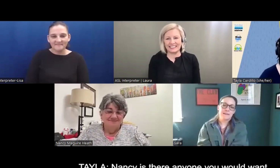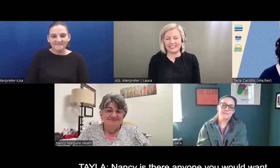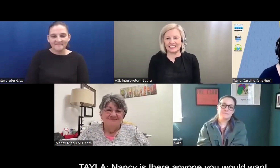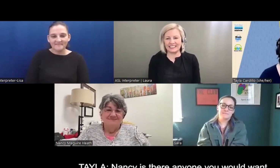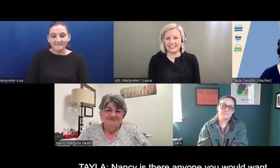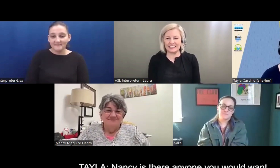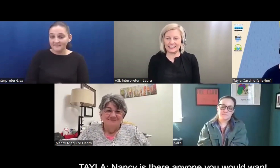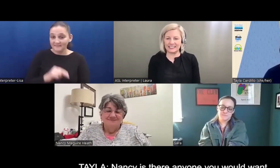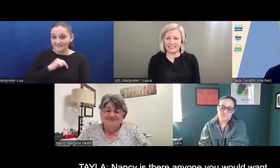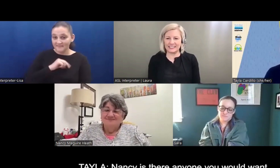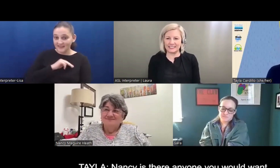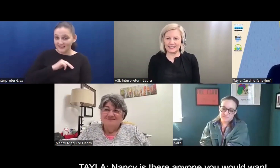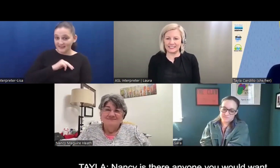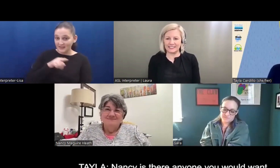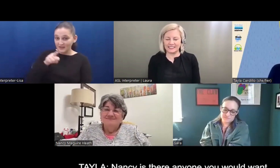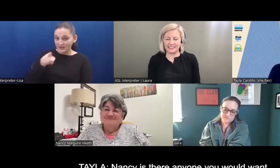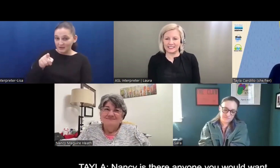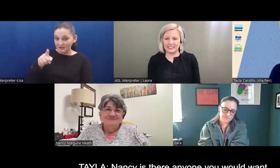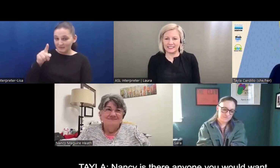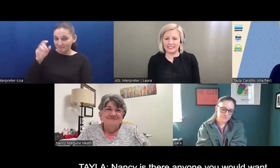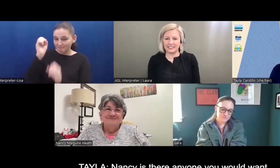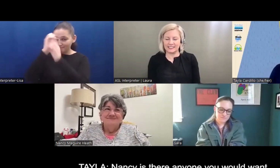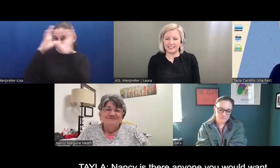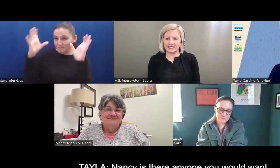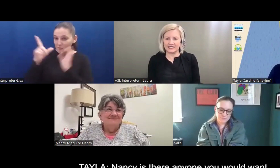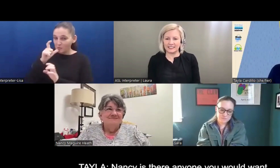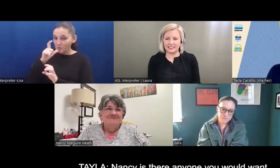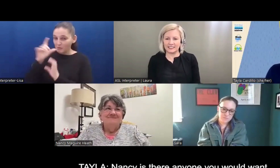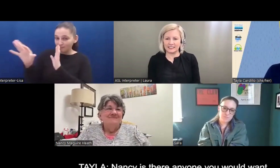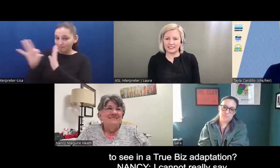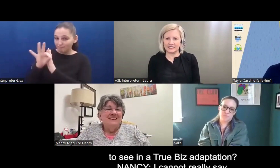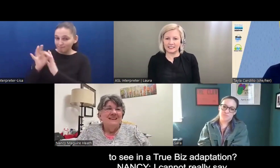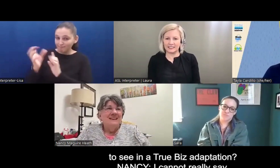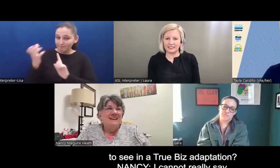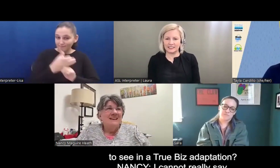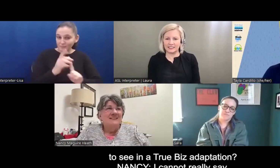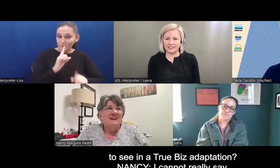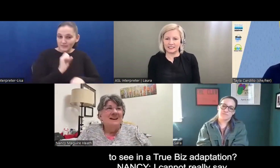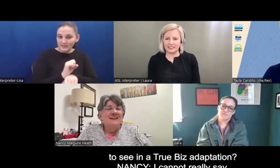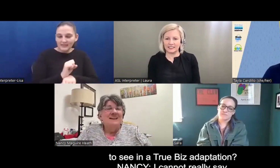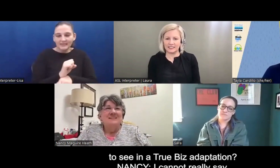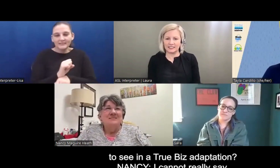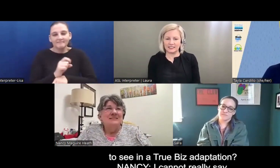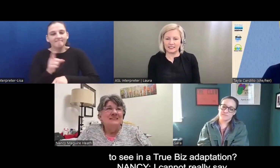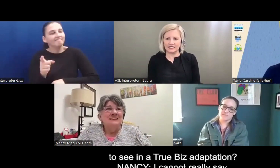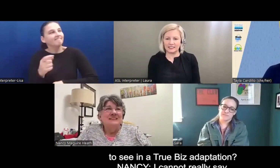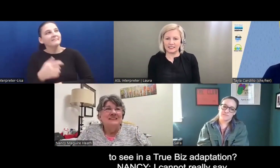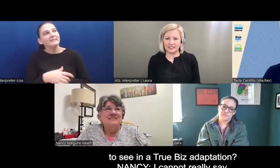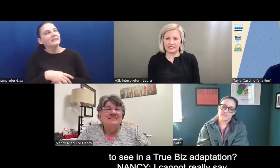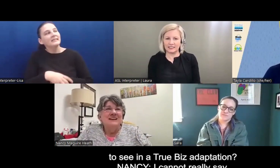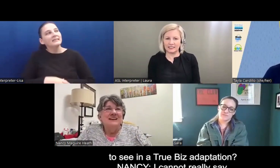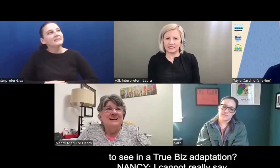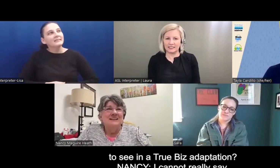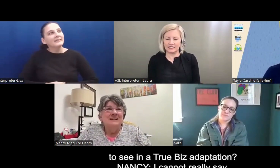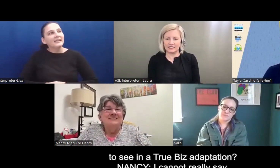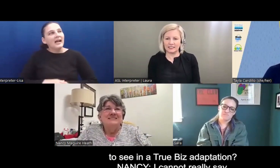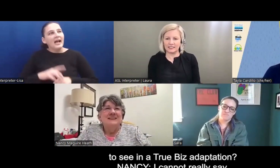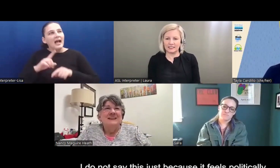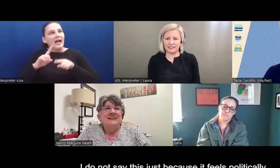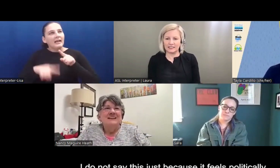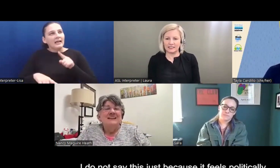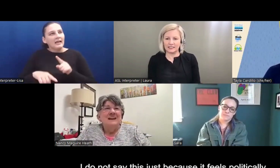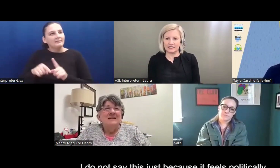Nancy, is there anyone you would want to see in a Truebiz adaptation? Yeah, no, I can't really, uh, say, I,